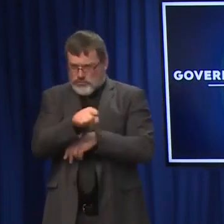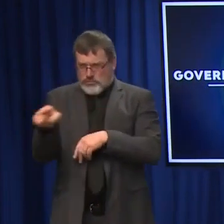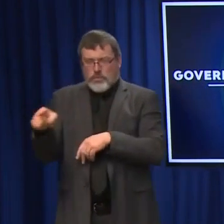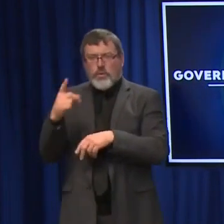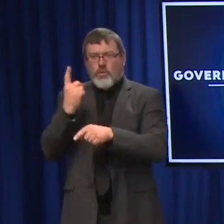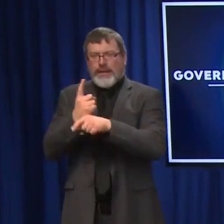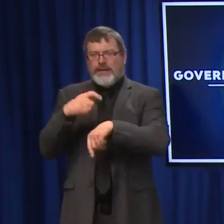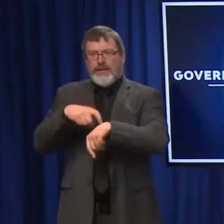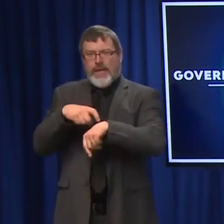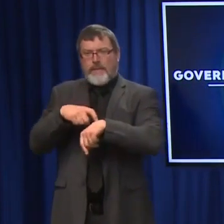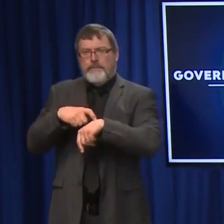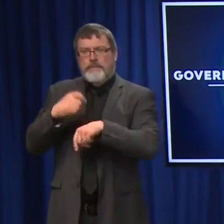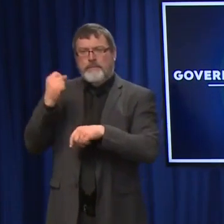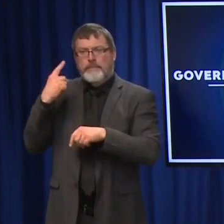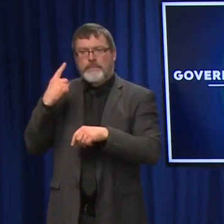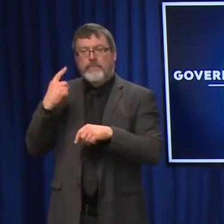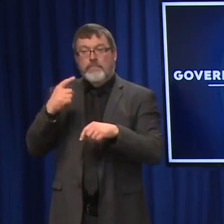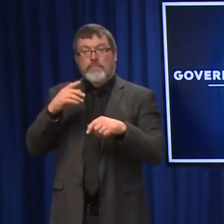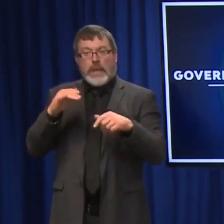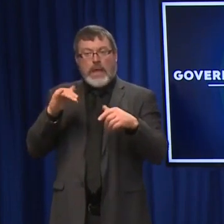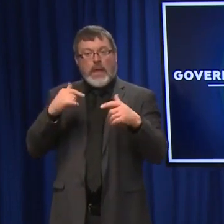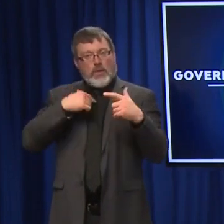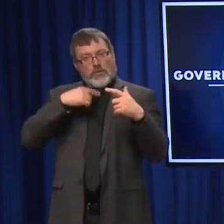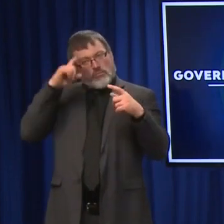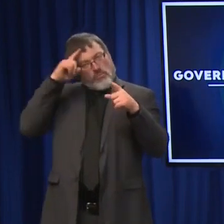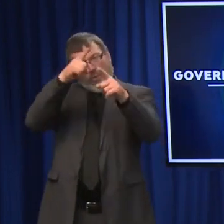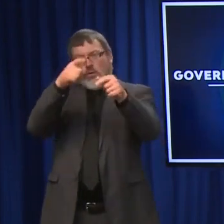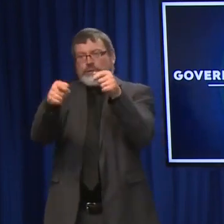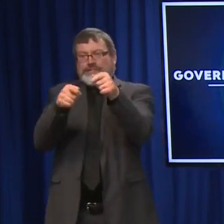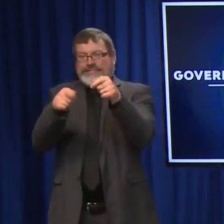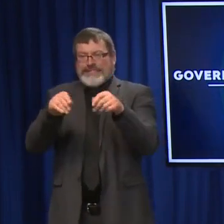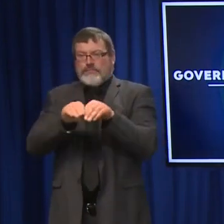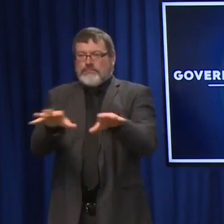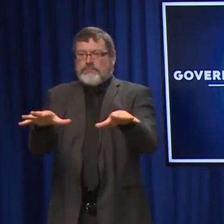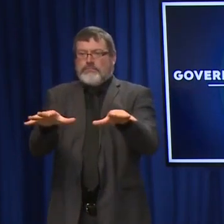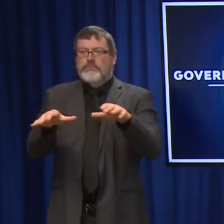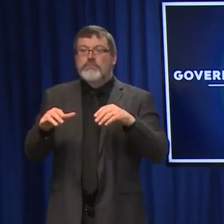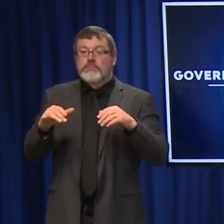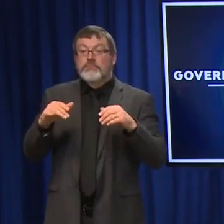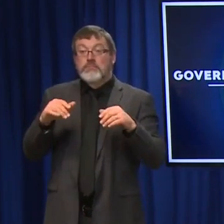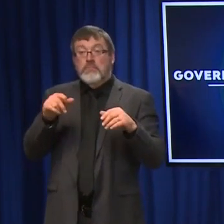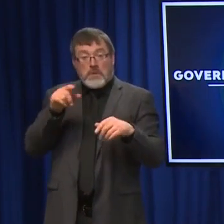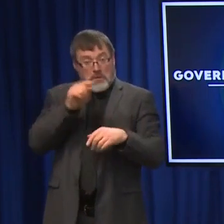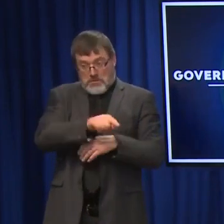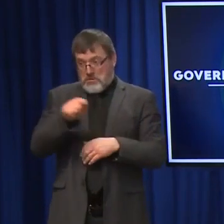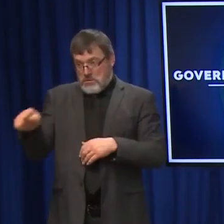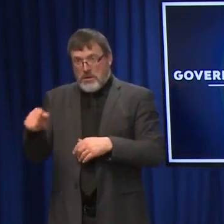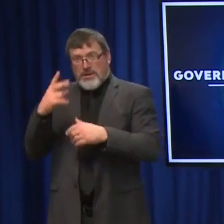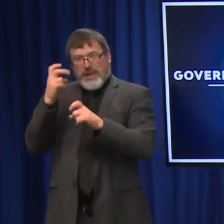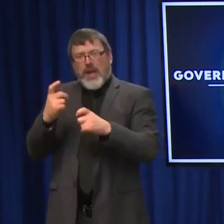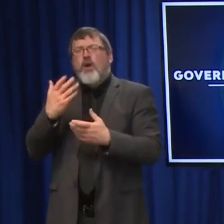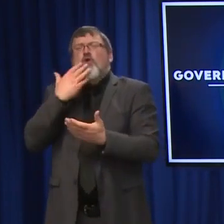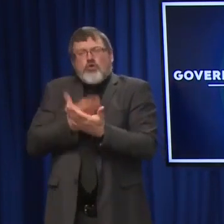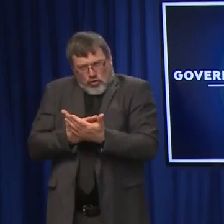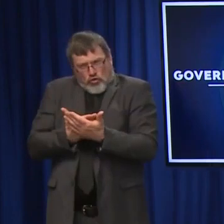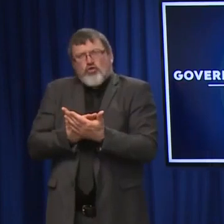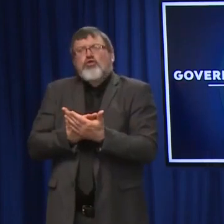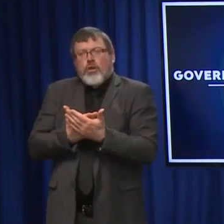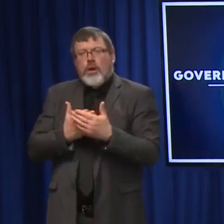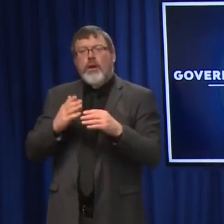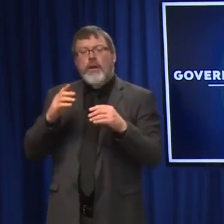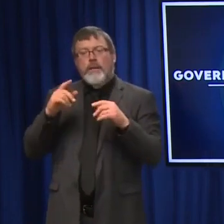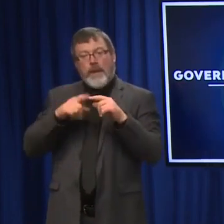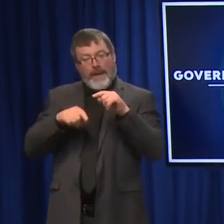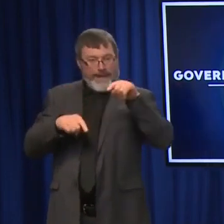to prevent spread of COVID-19. And there's a role for both types of tests, right? We've always said that PCR tests are more accurate